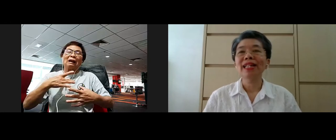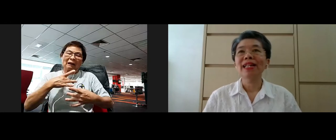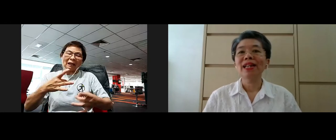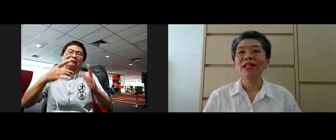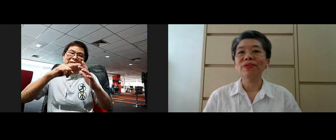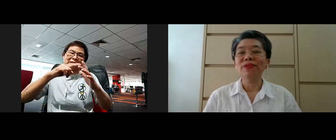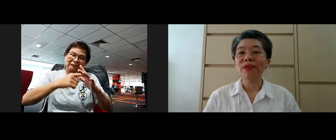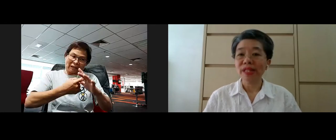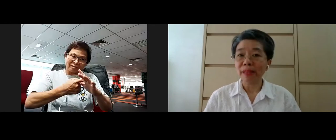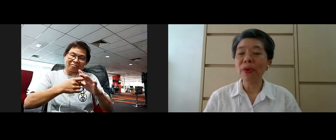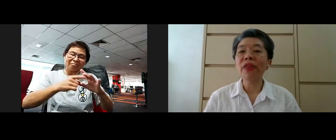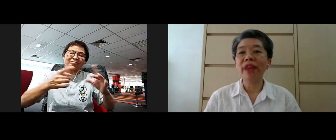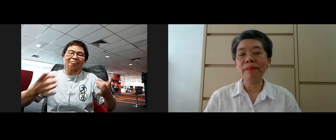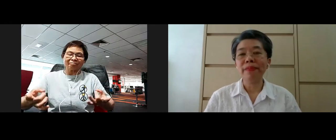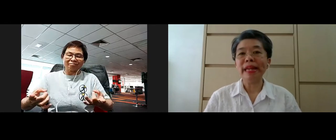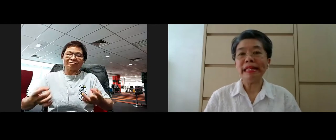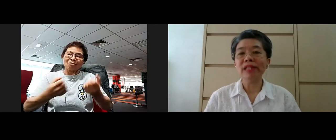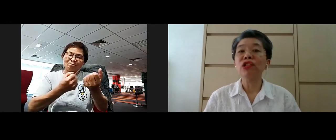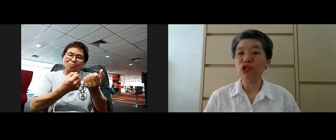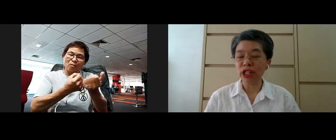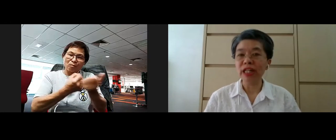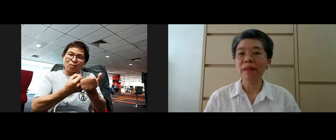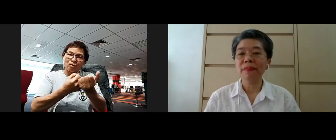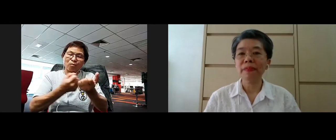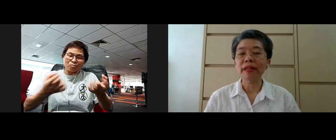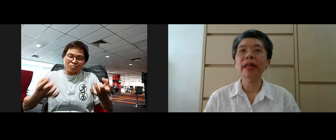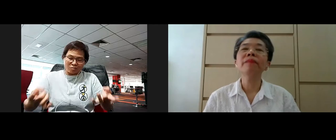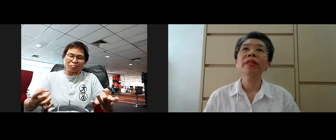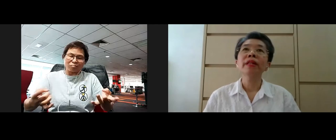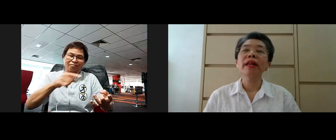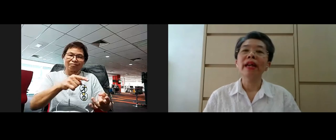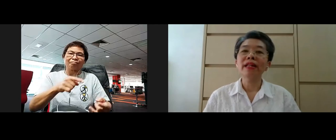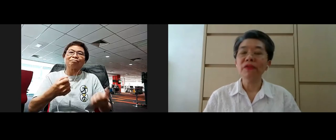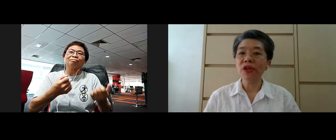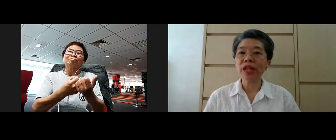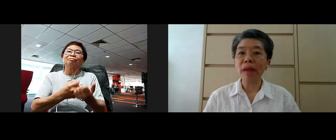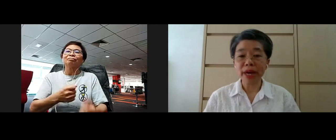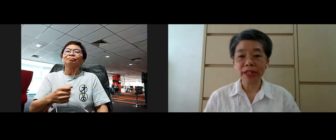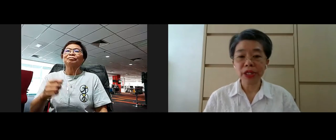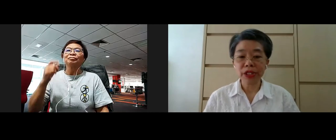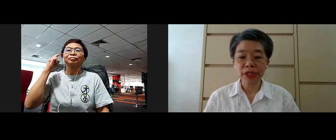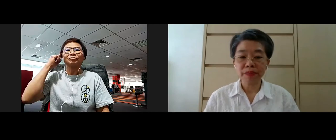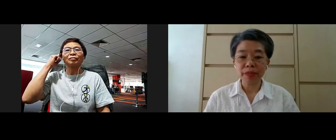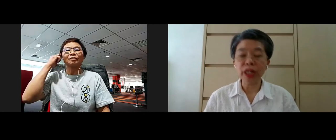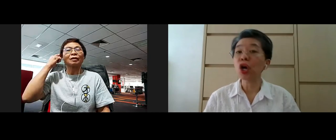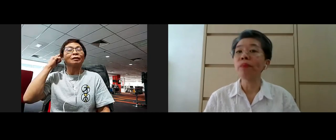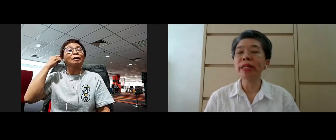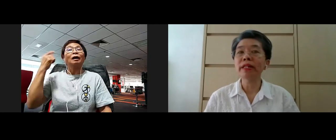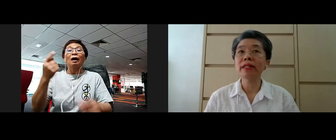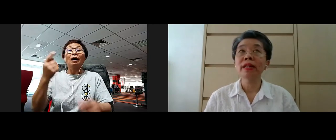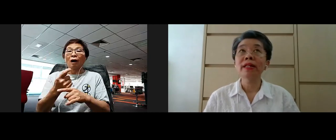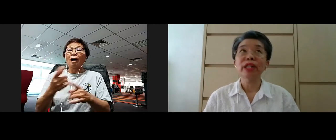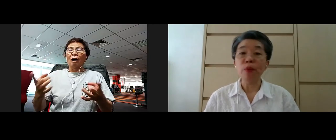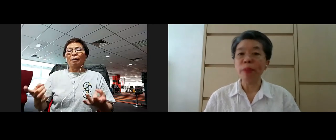to support them in this journey. And of course I practice in a